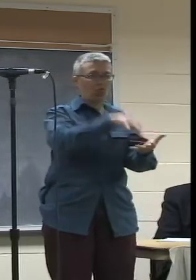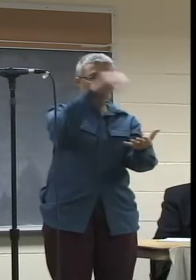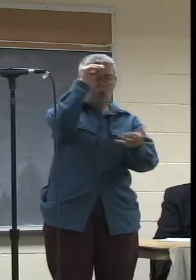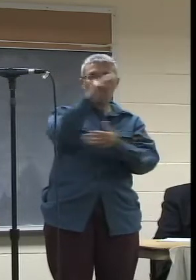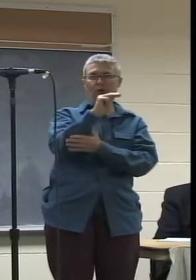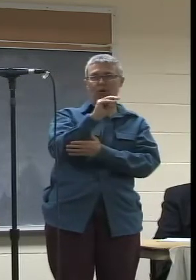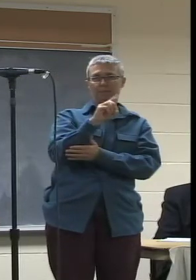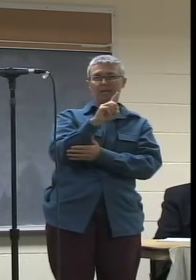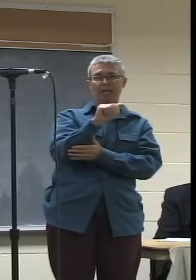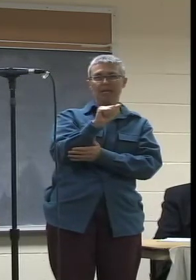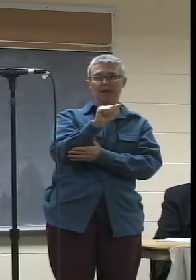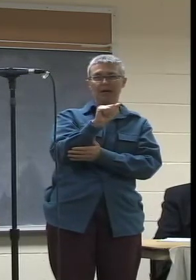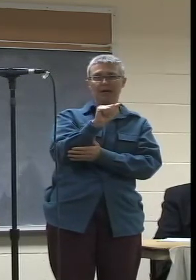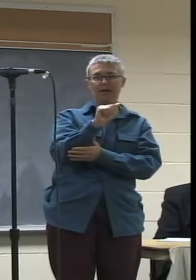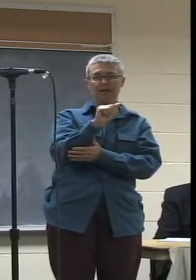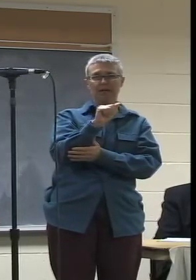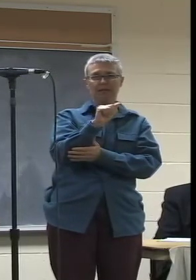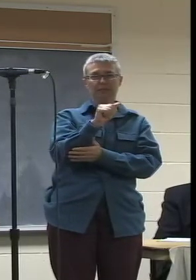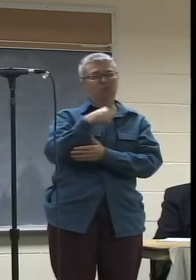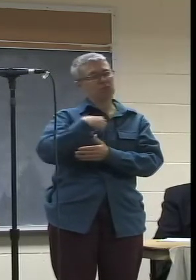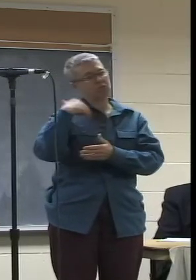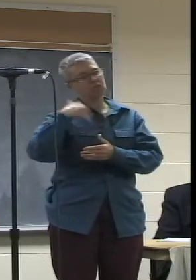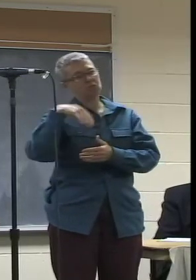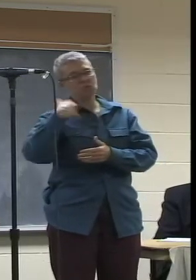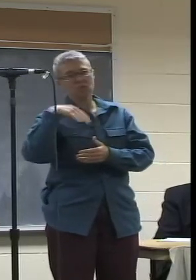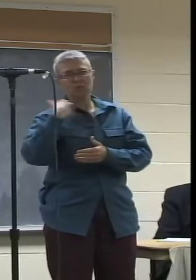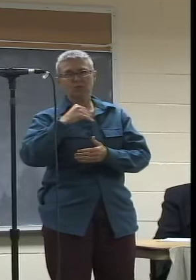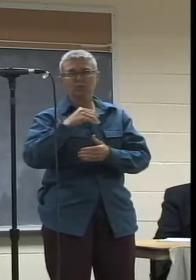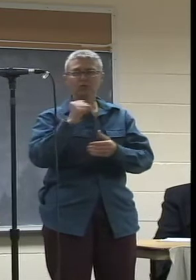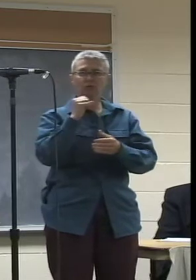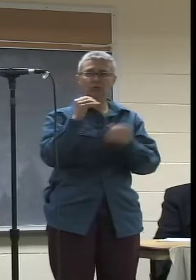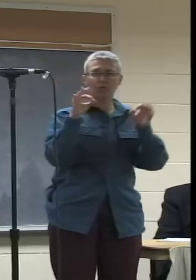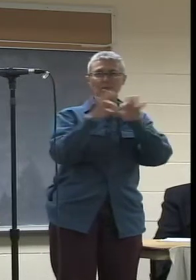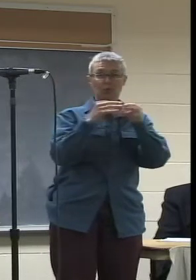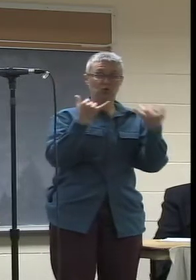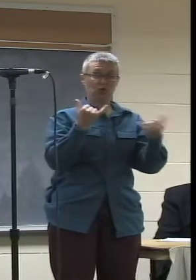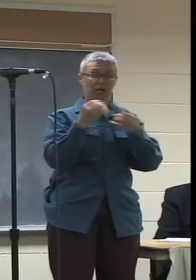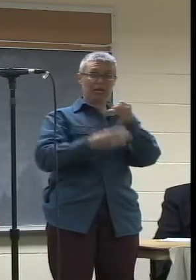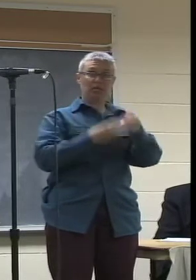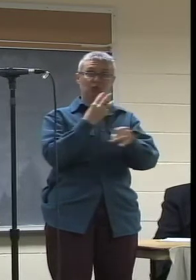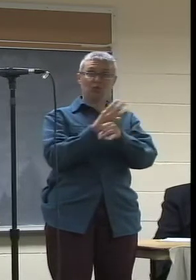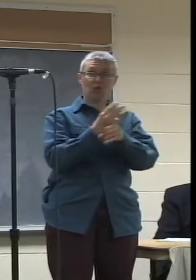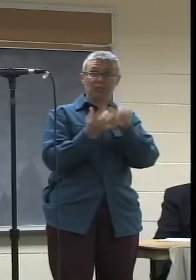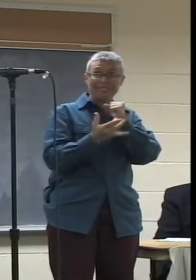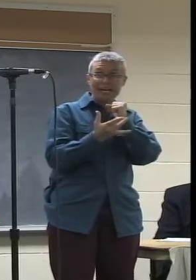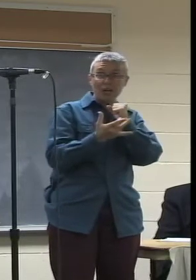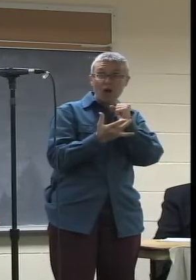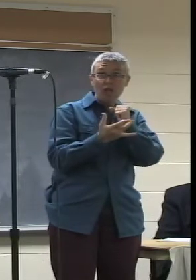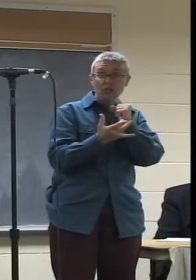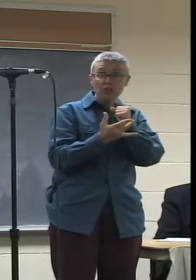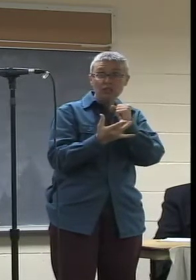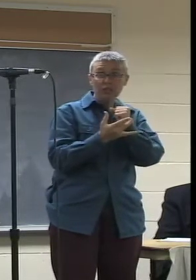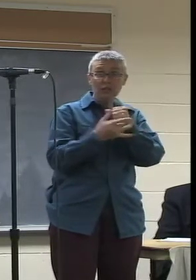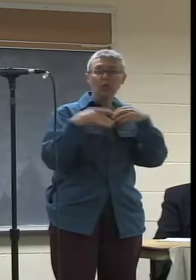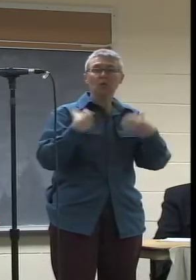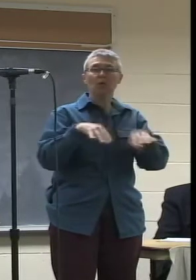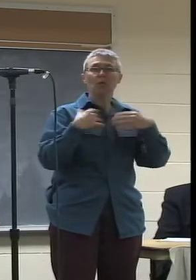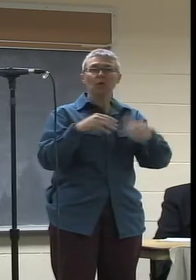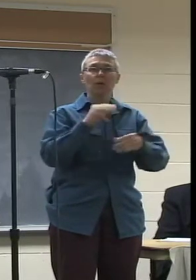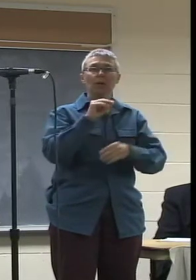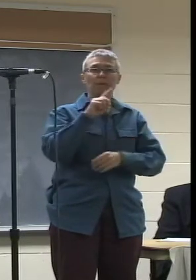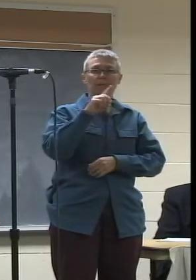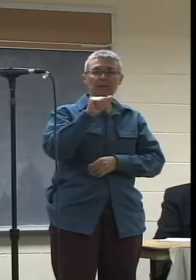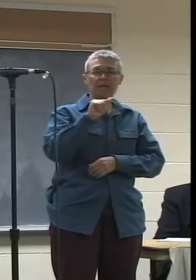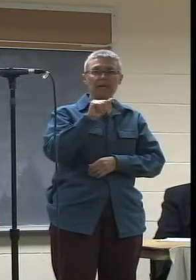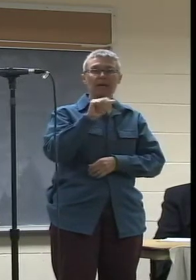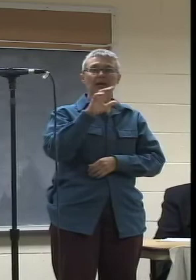media. And I truly believe that in today's world, with our technology, media has become democratized. And NCTV